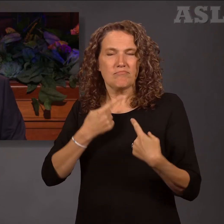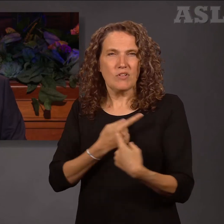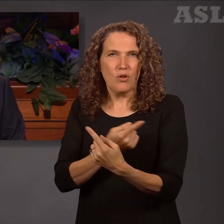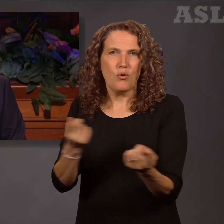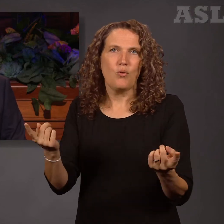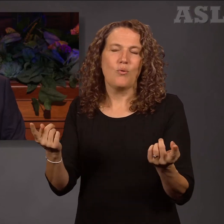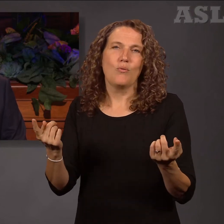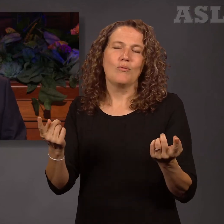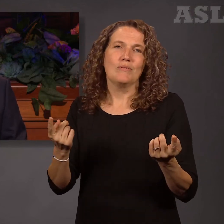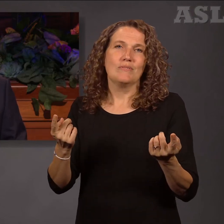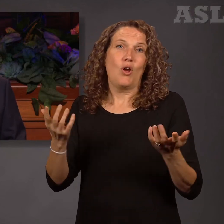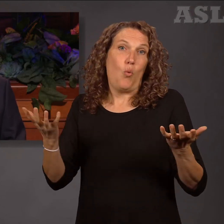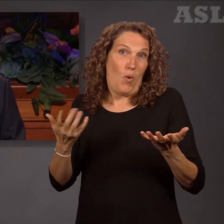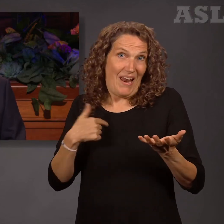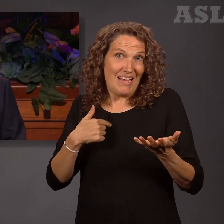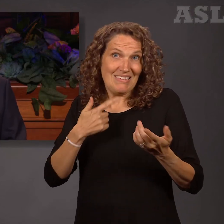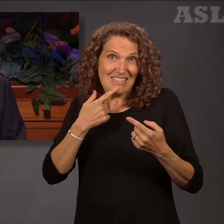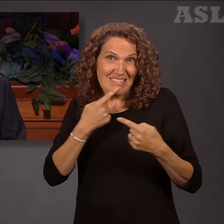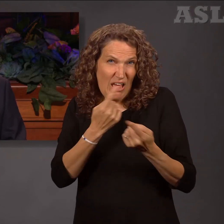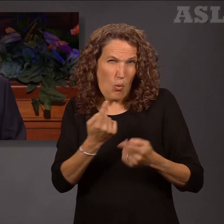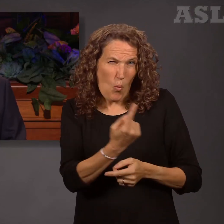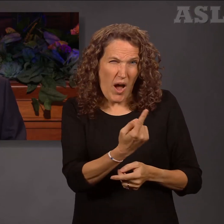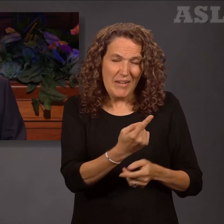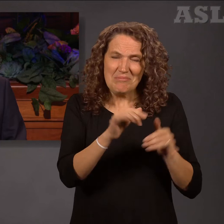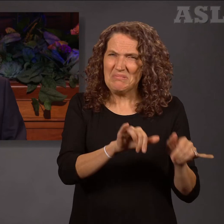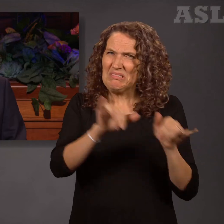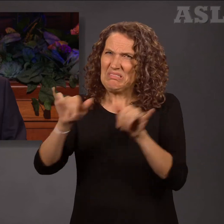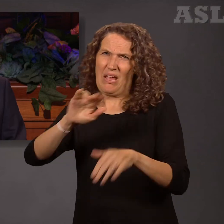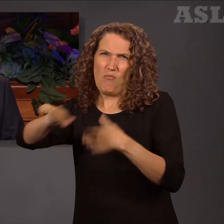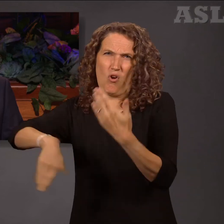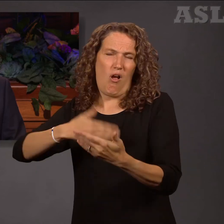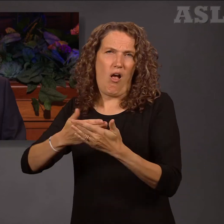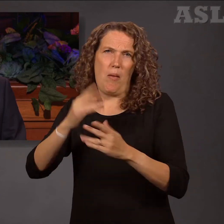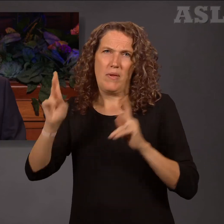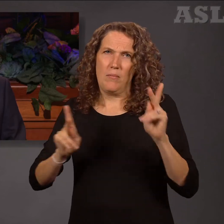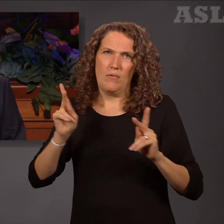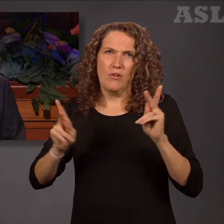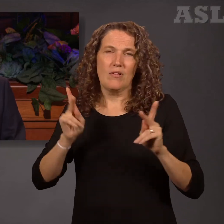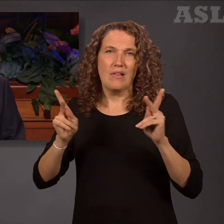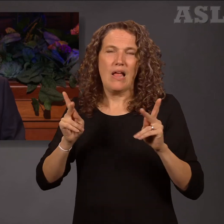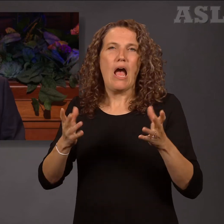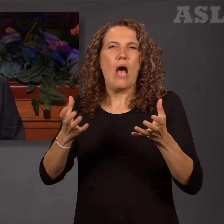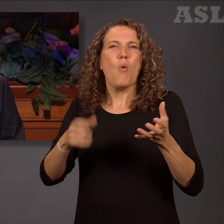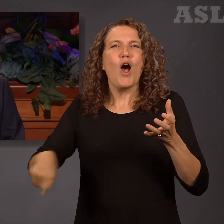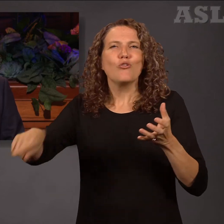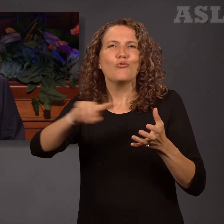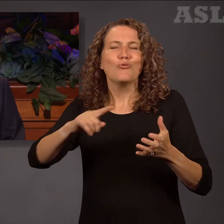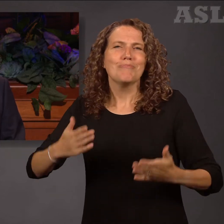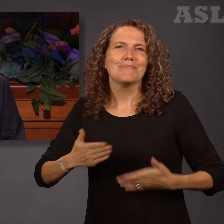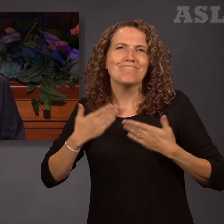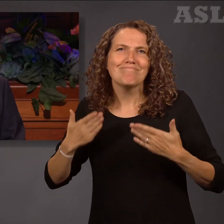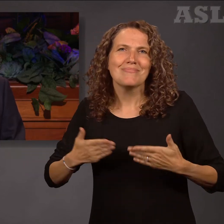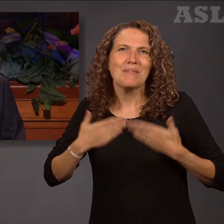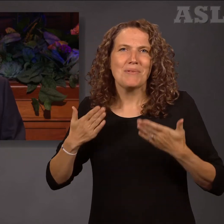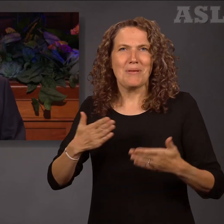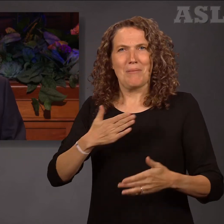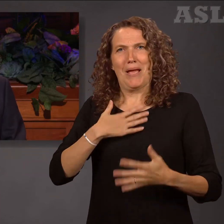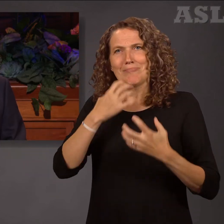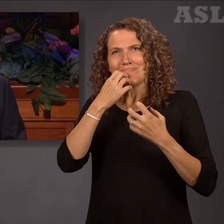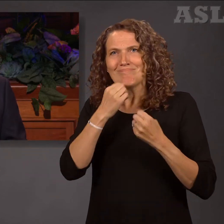And what I say unto one, I say unto all, Be of good cheer, little children. For I am